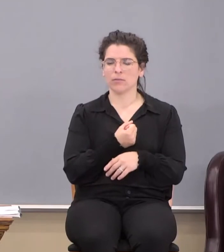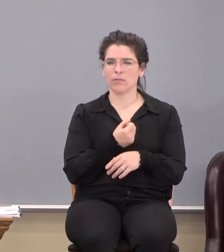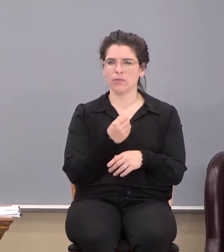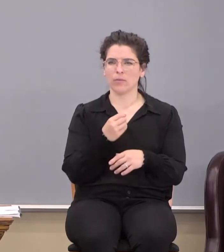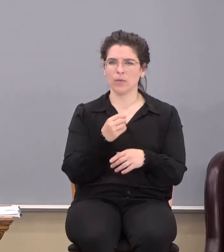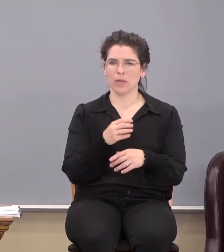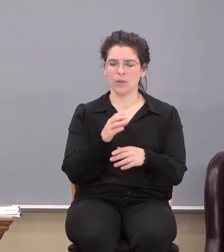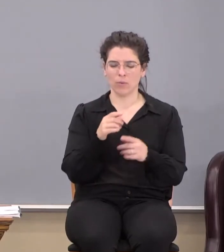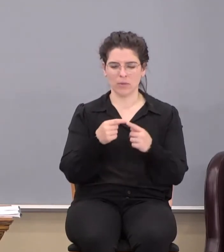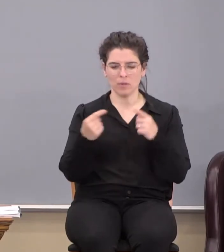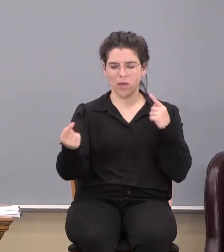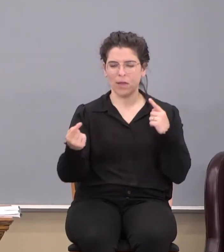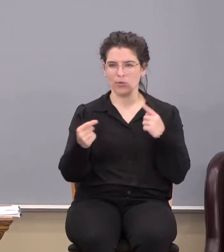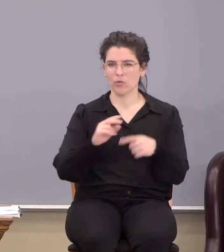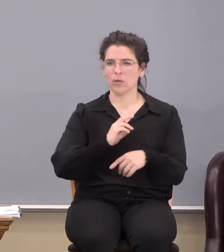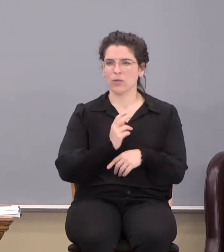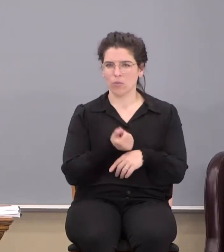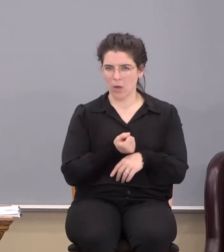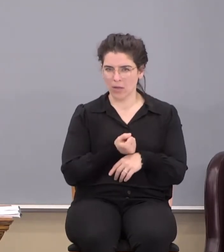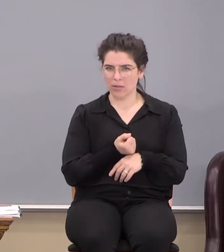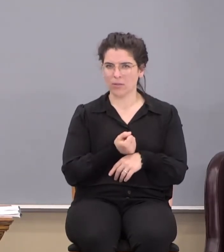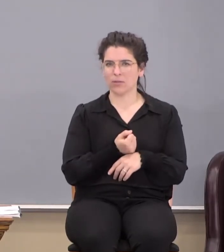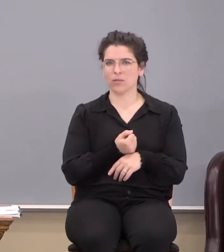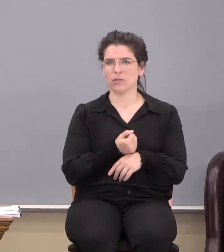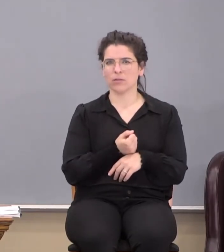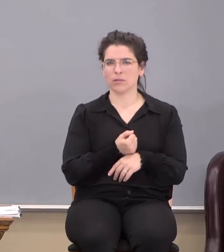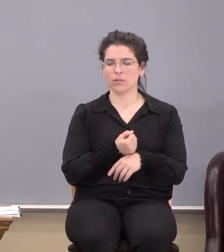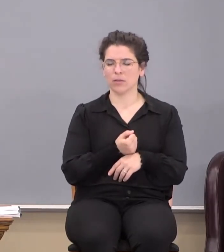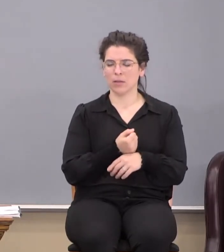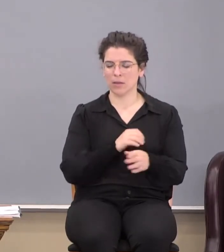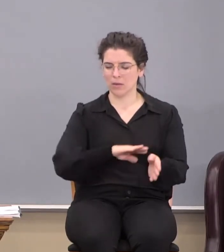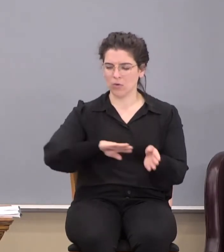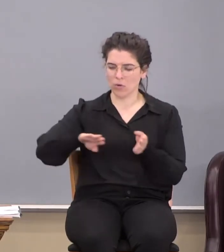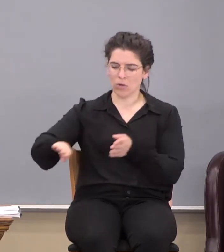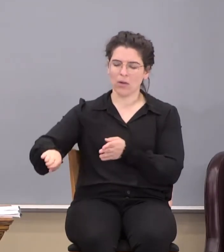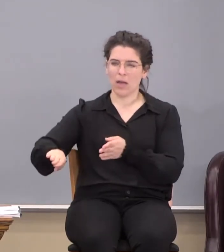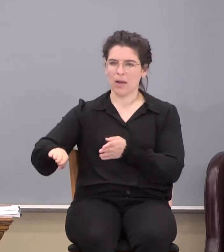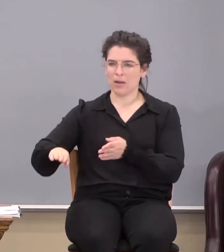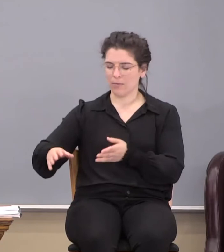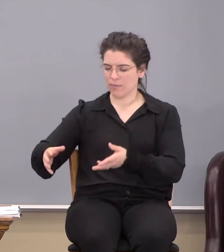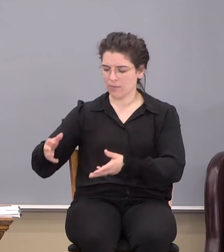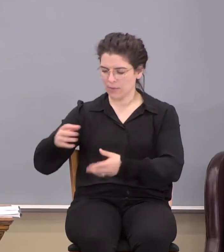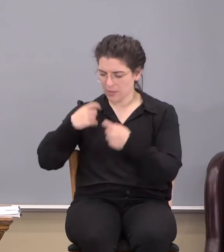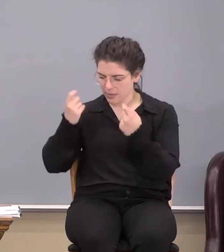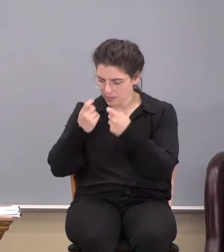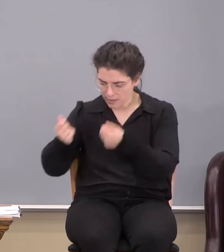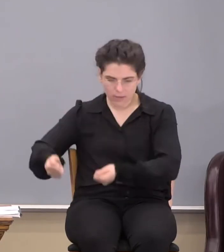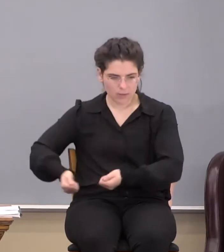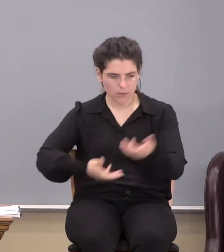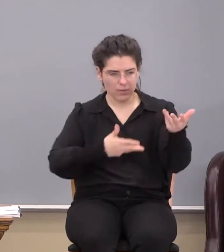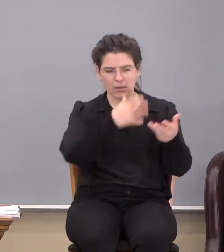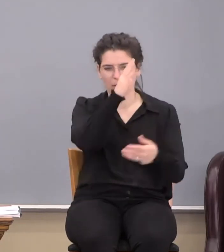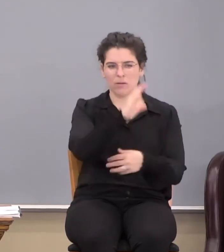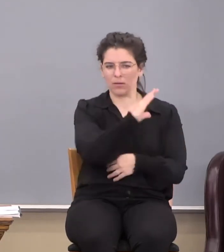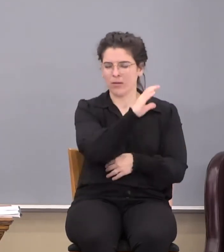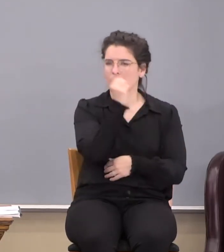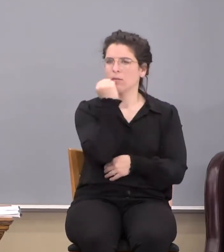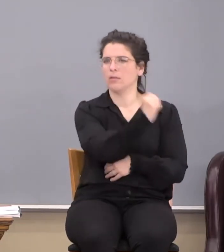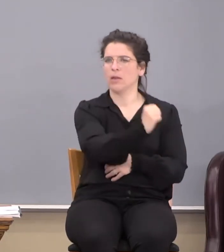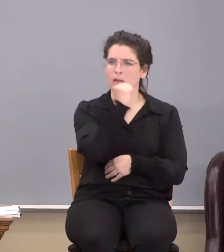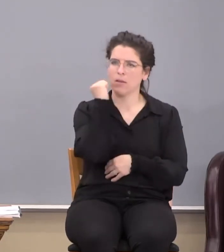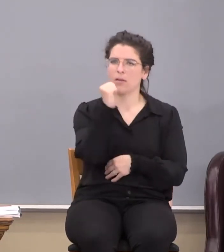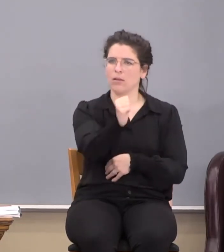contrary to us. And he took it out of the way, nailing it to where? the cross.